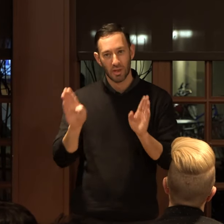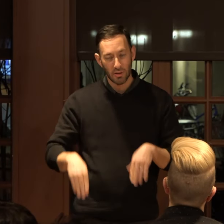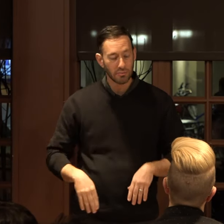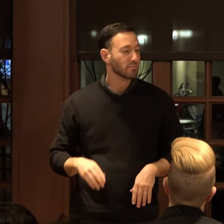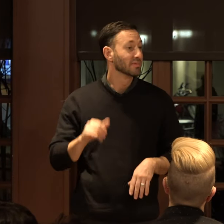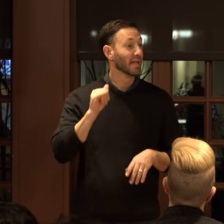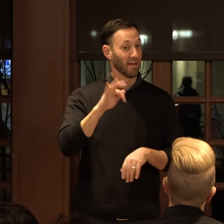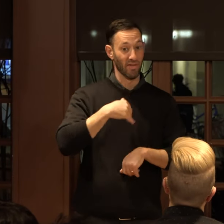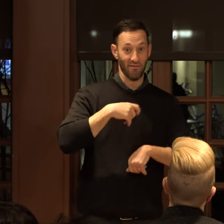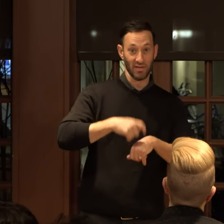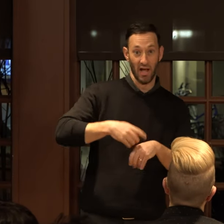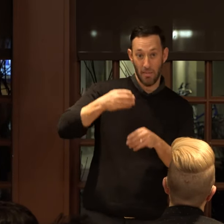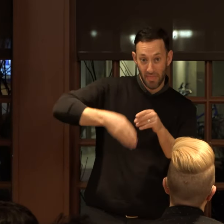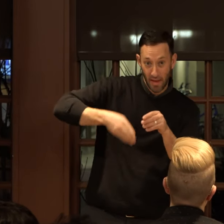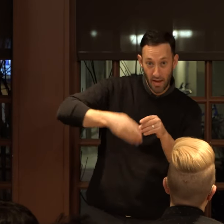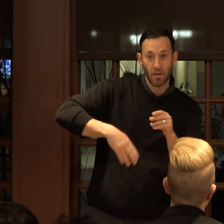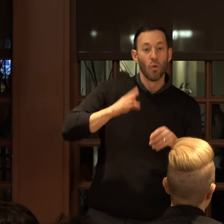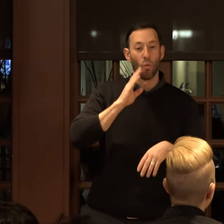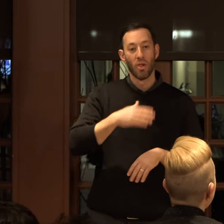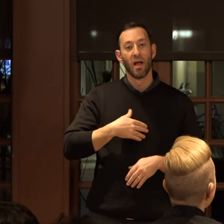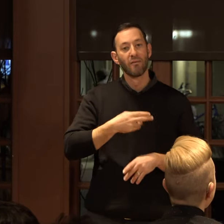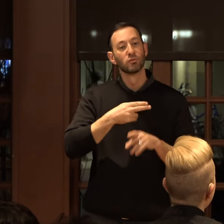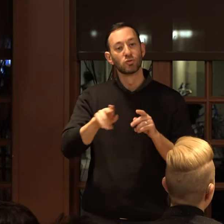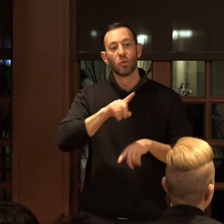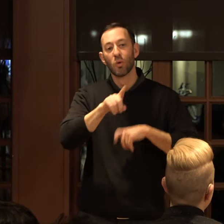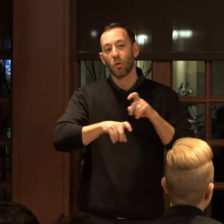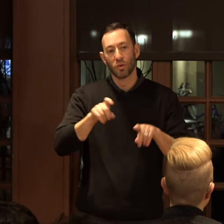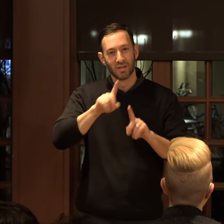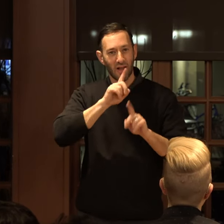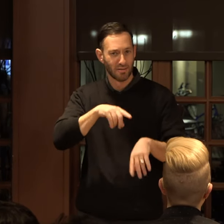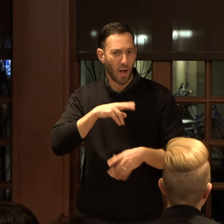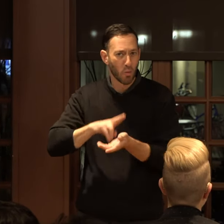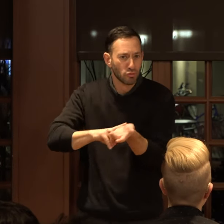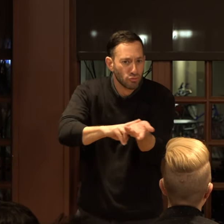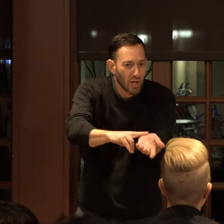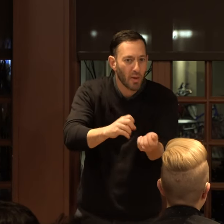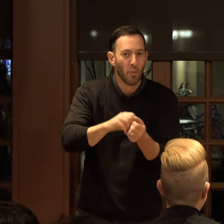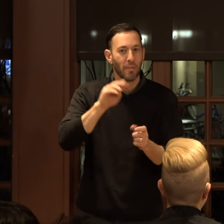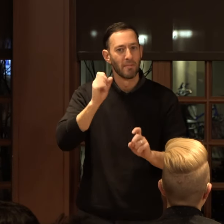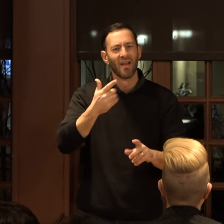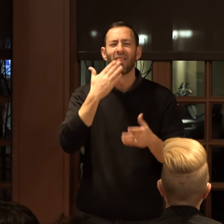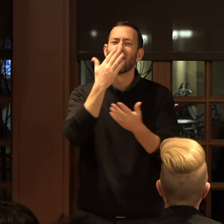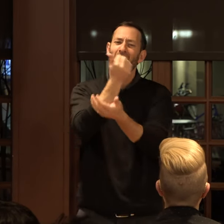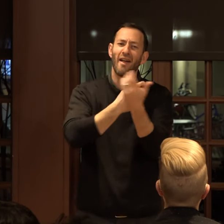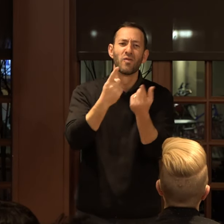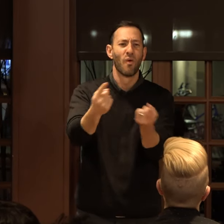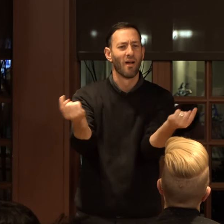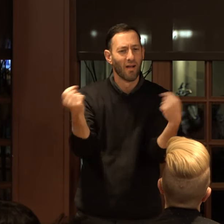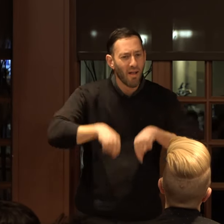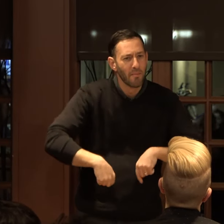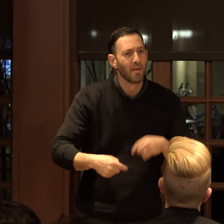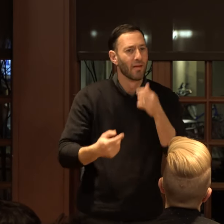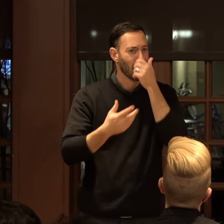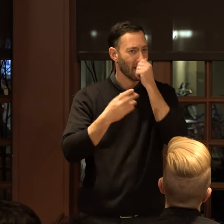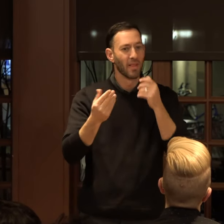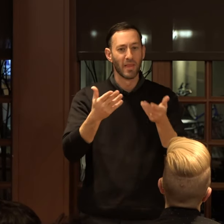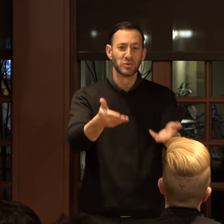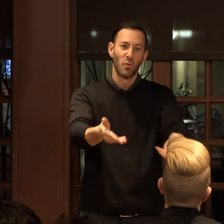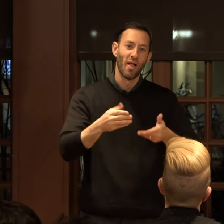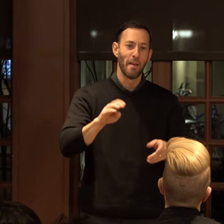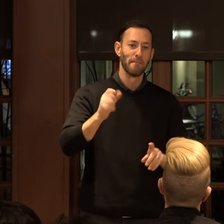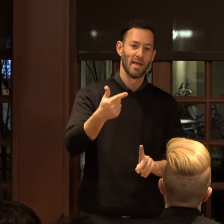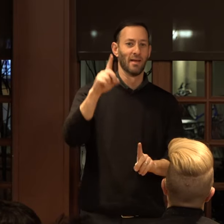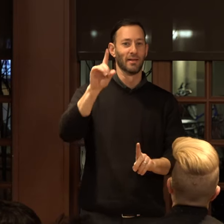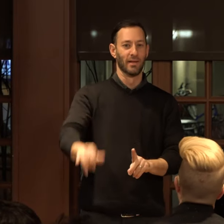If there's time at the end, we will do a short Q&A. I'll check in with Meg. Thank you to everyone for coming, and let's welcome